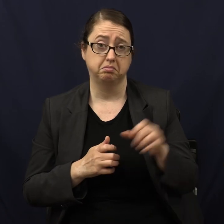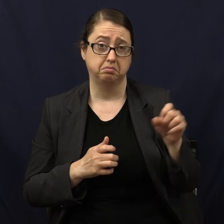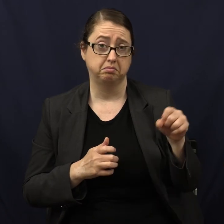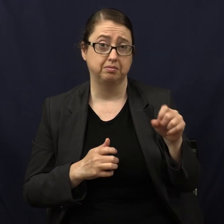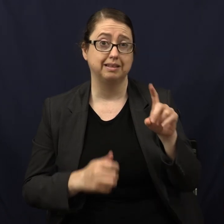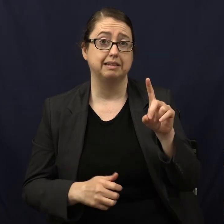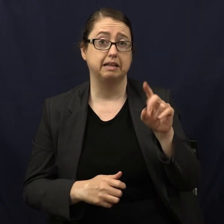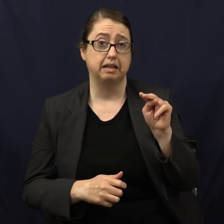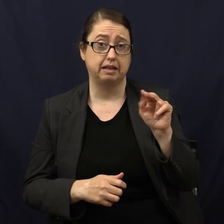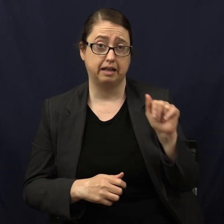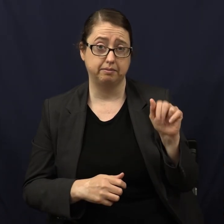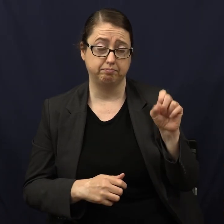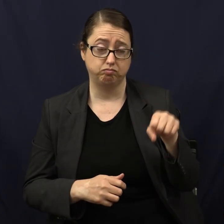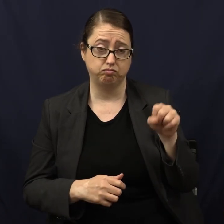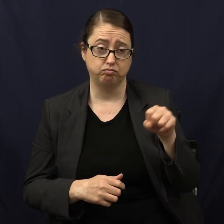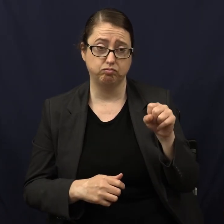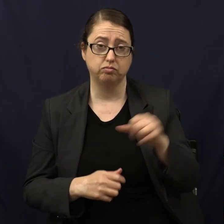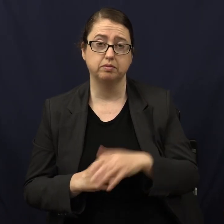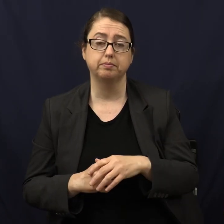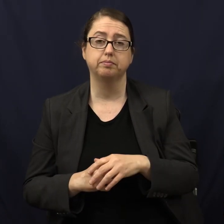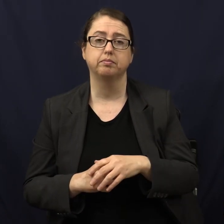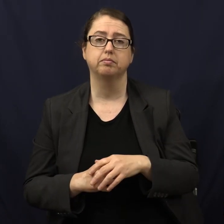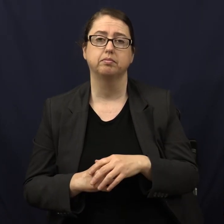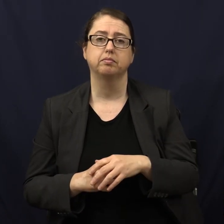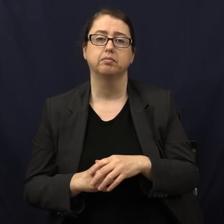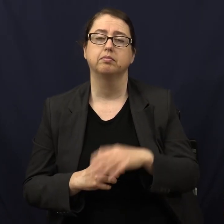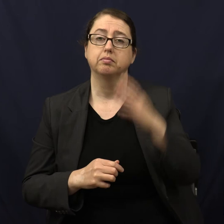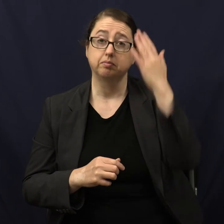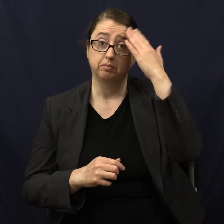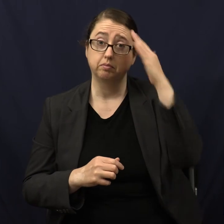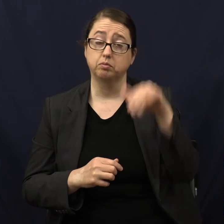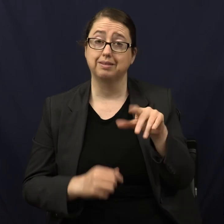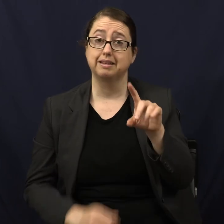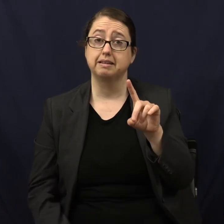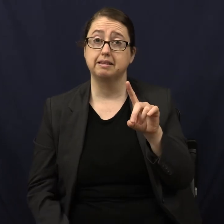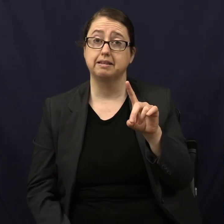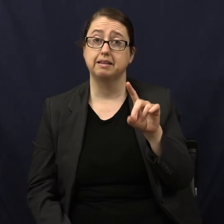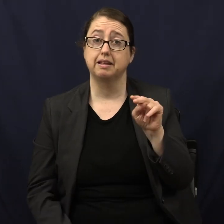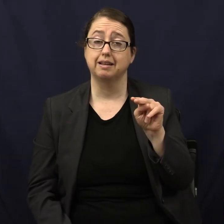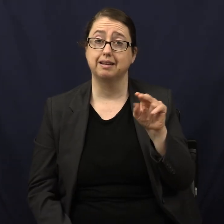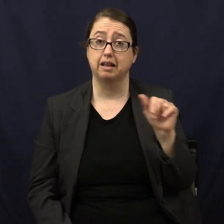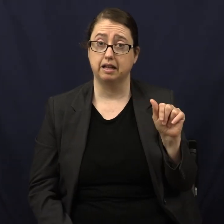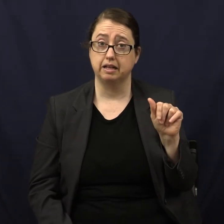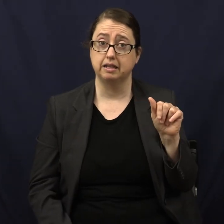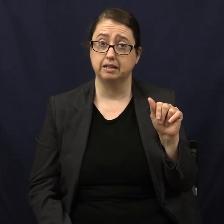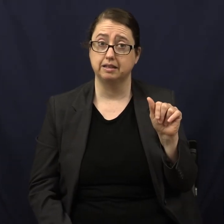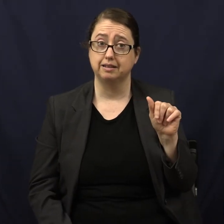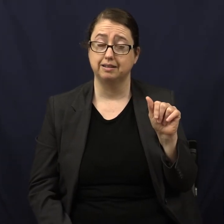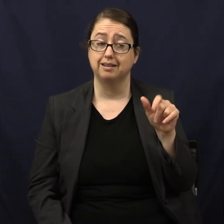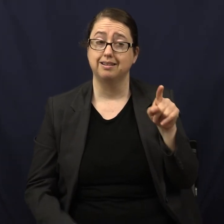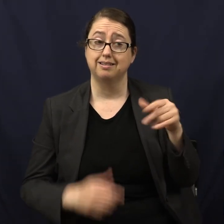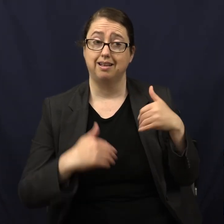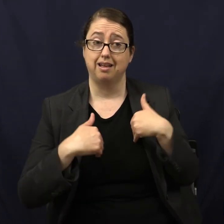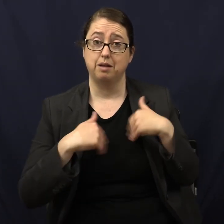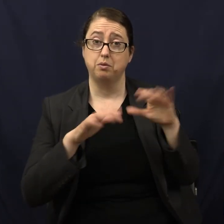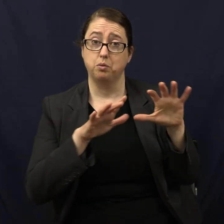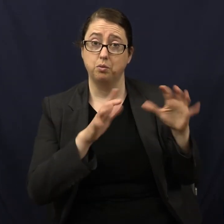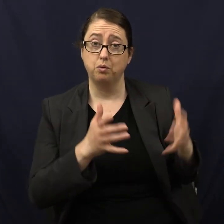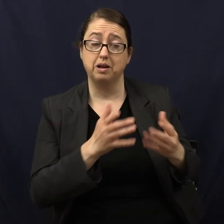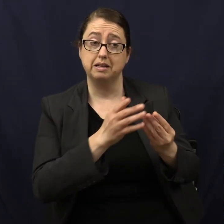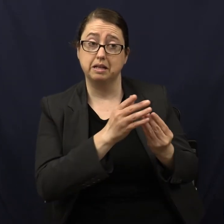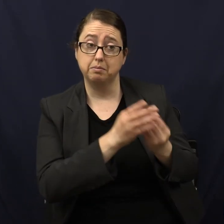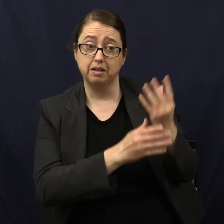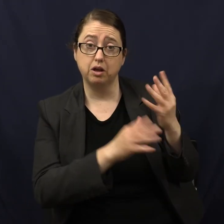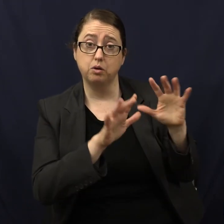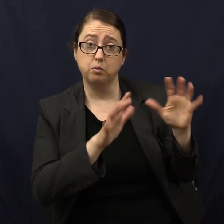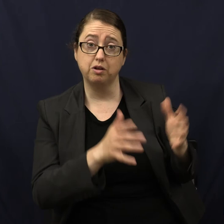Yes, DNA. Did you know that the DNA in the animal world, the plant